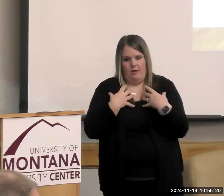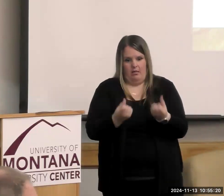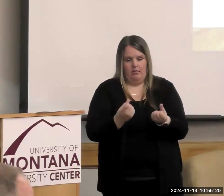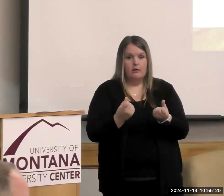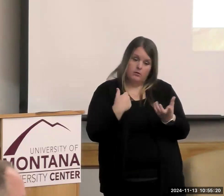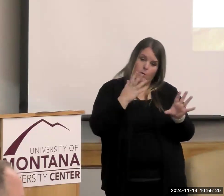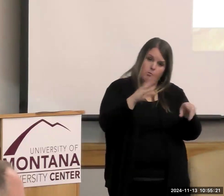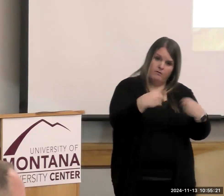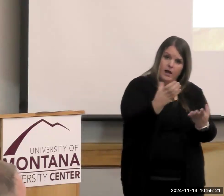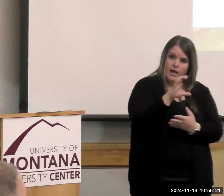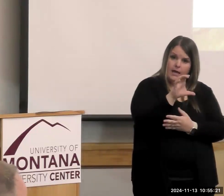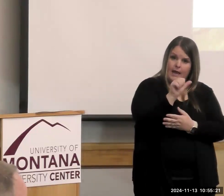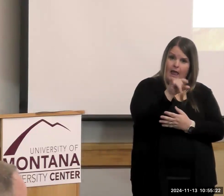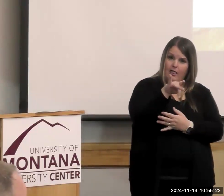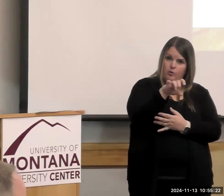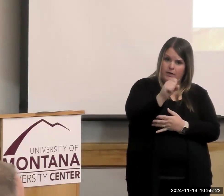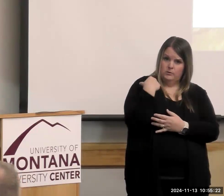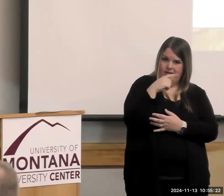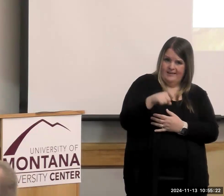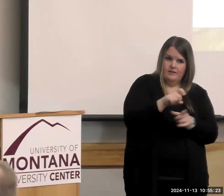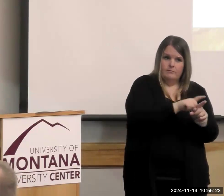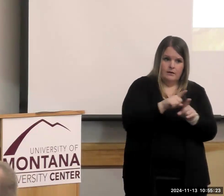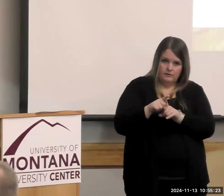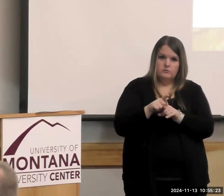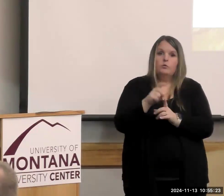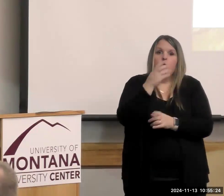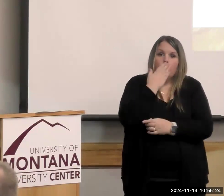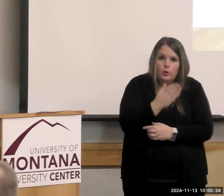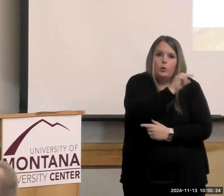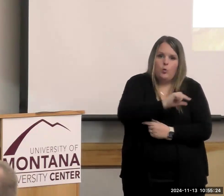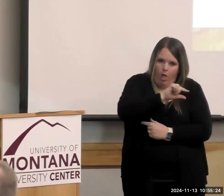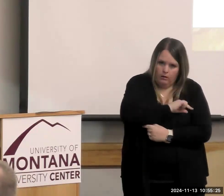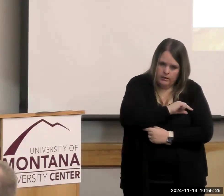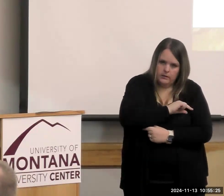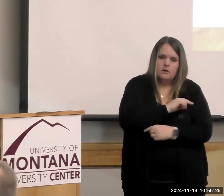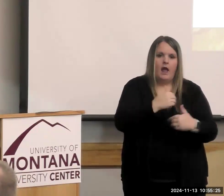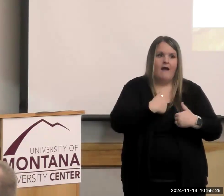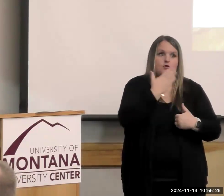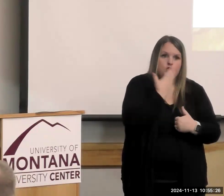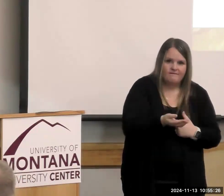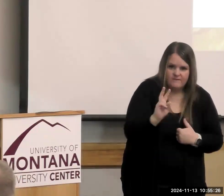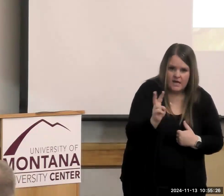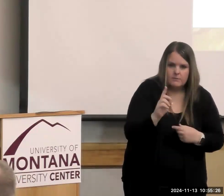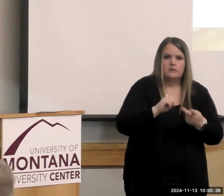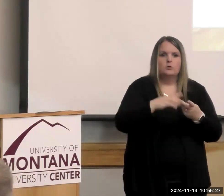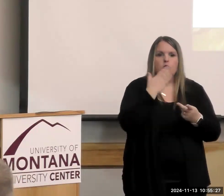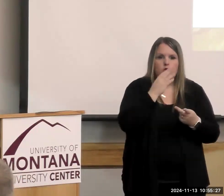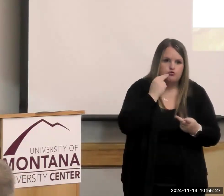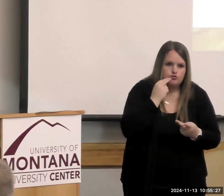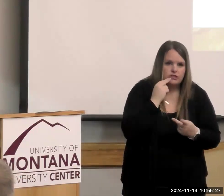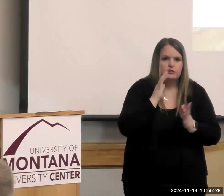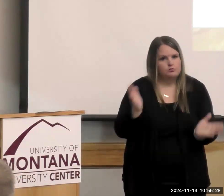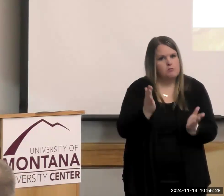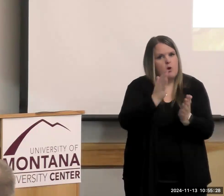calories that everybody needs, but those calories have to be with the vitamins and minerals and nutrients that will promote health.